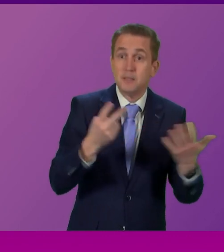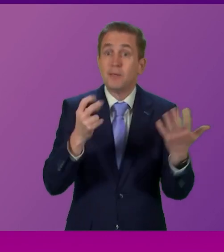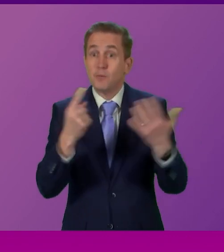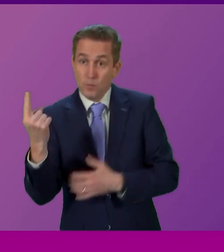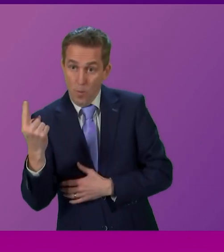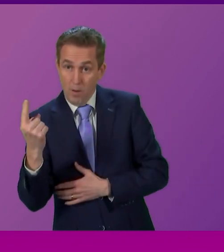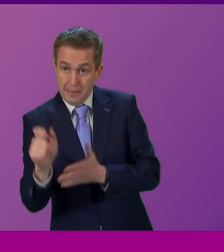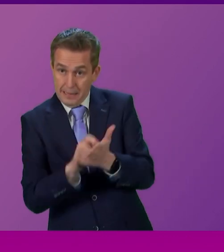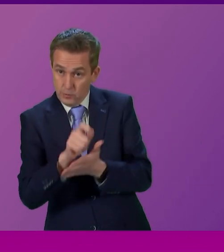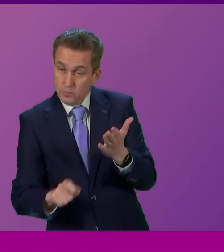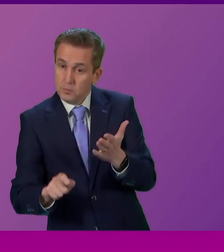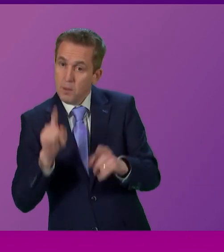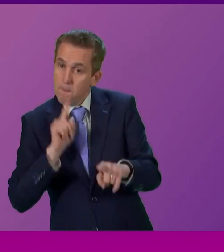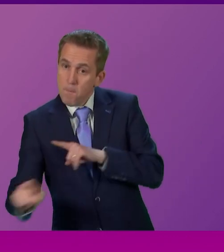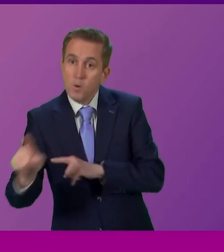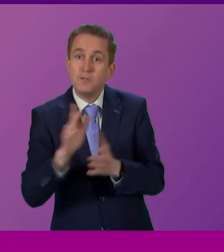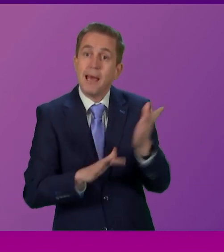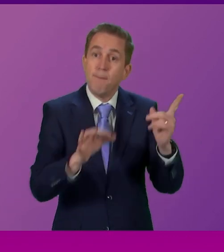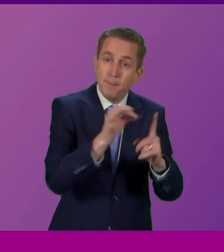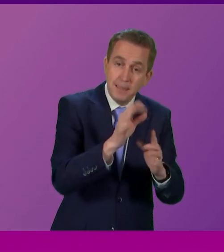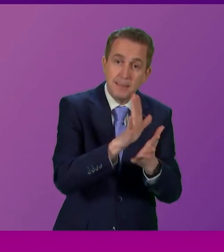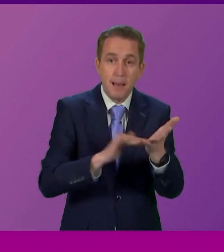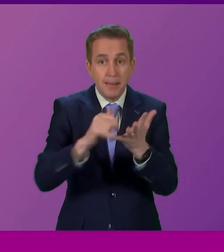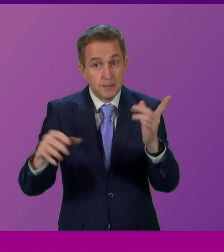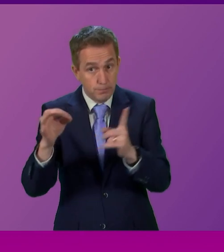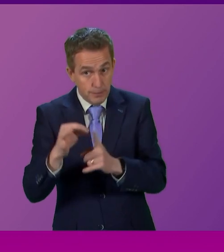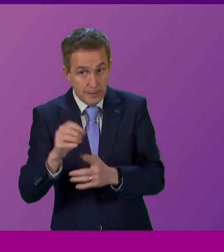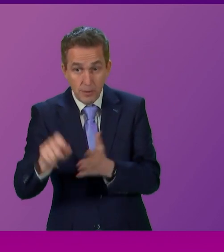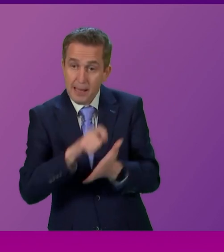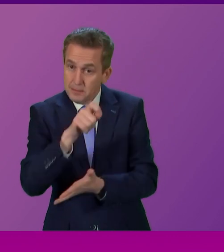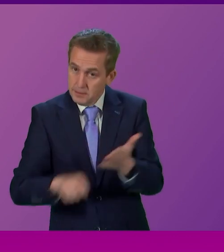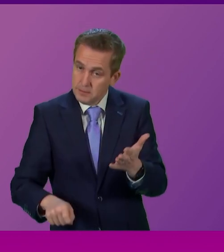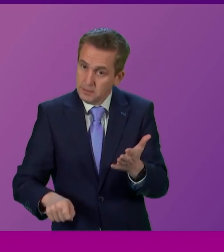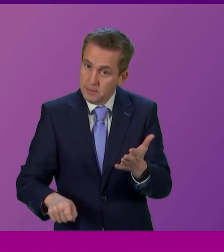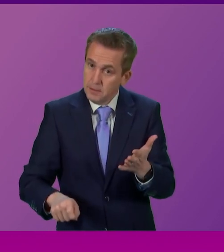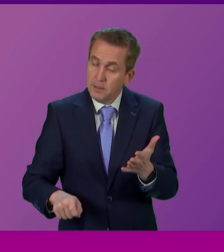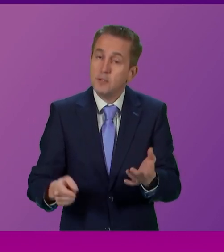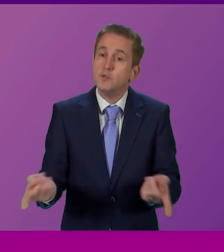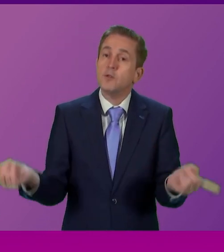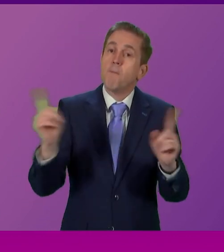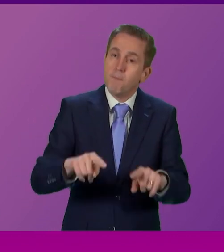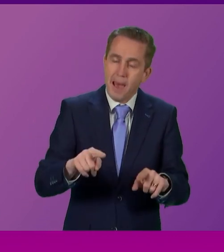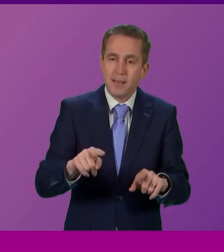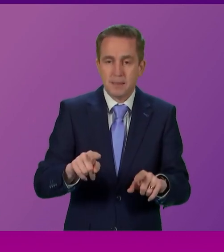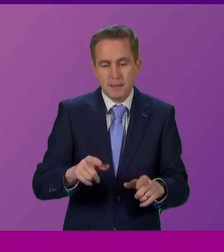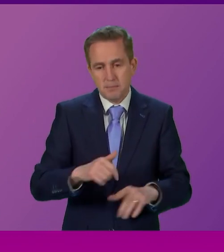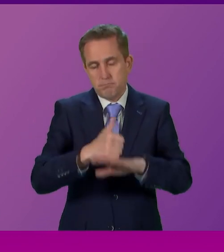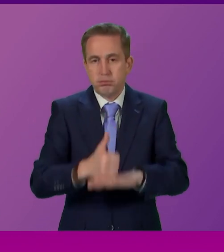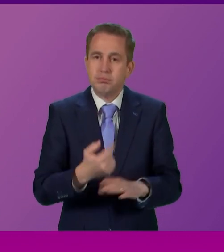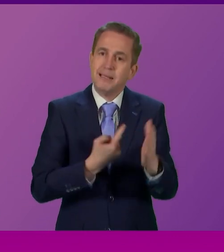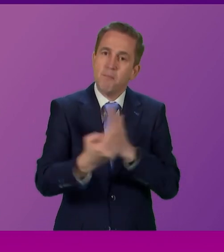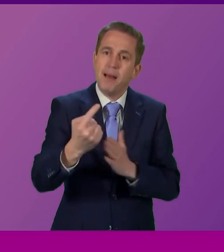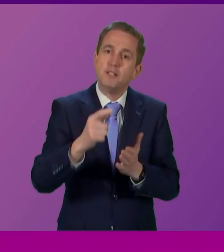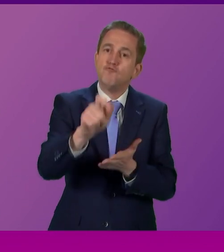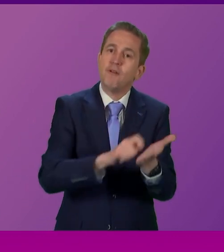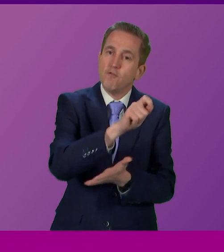elections, a majority of MPs and MSPs were elected on mandates to hold an independence referendum so that Scotland could